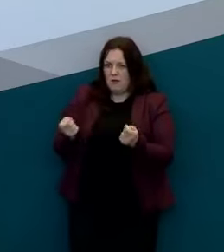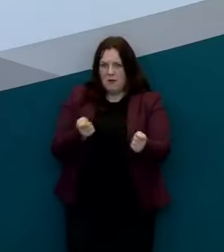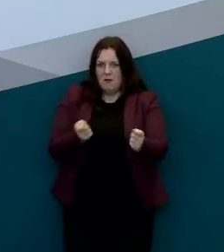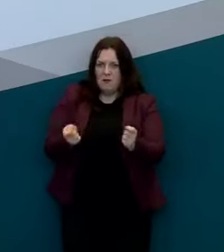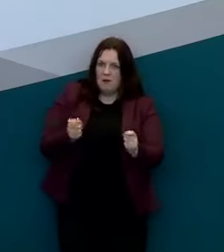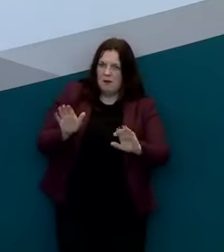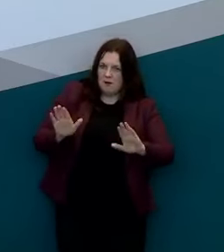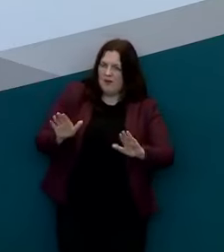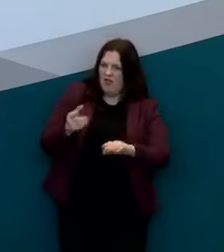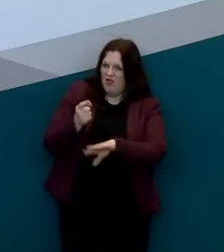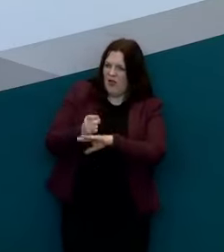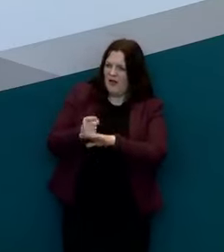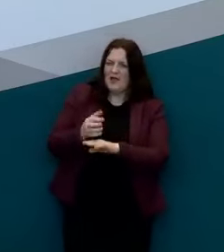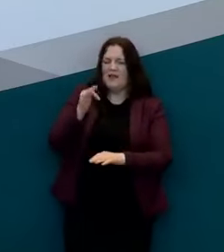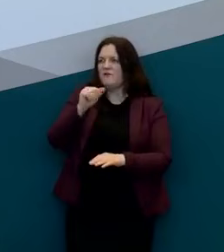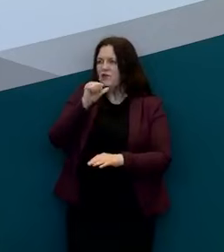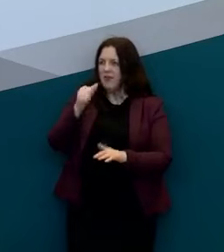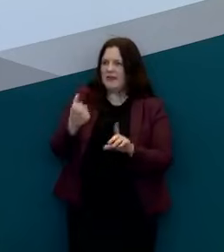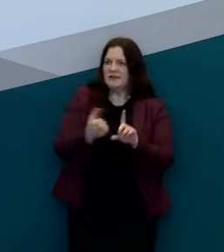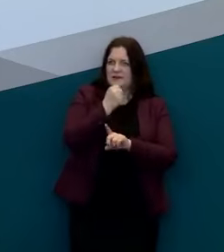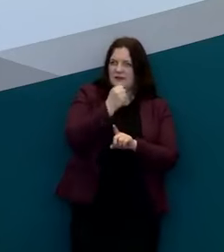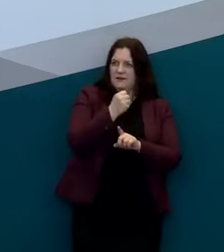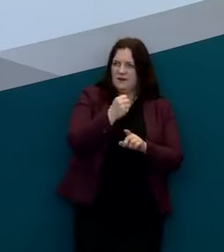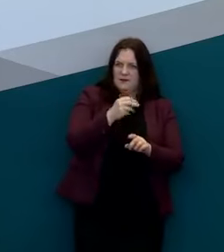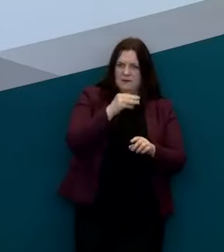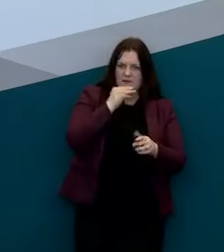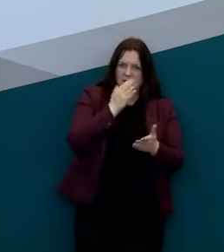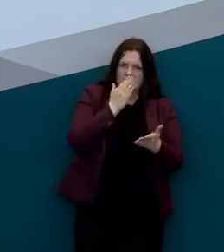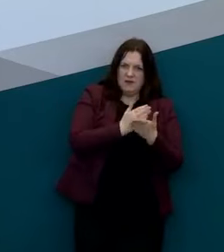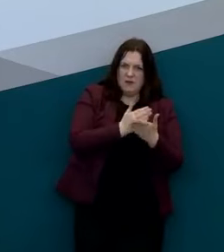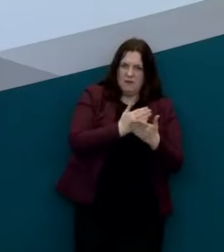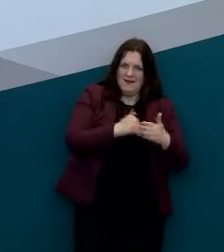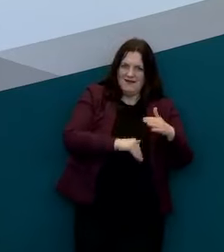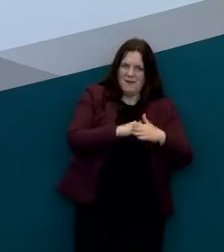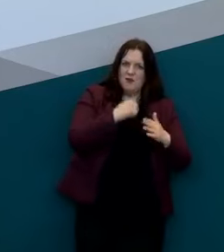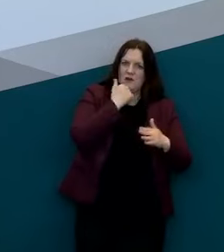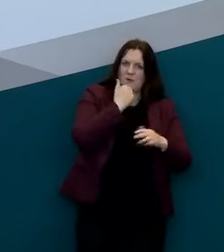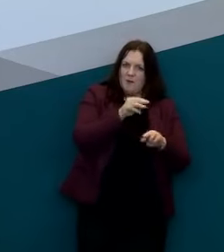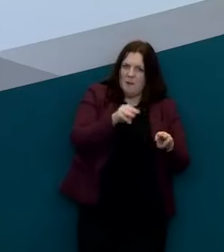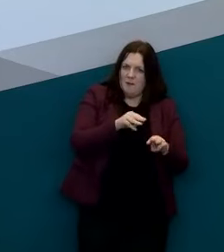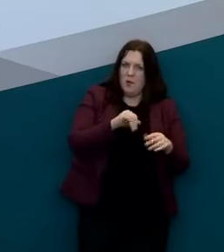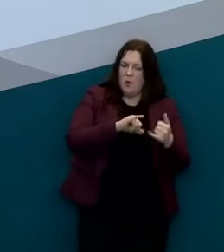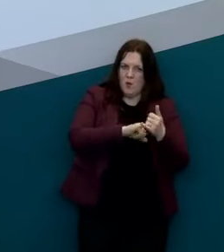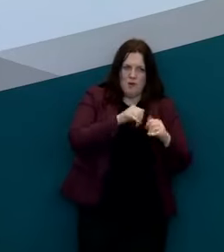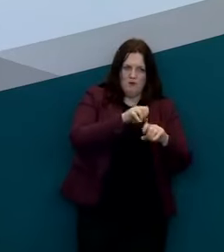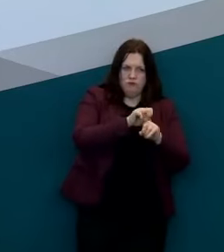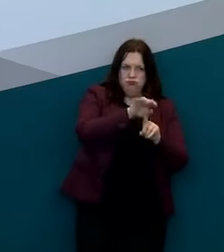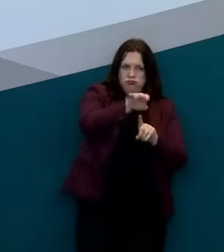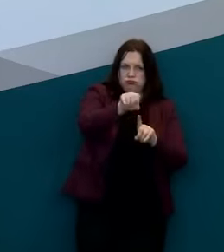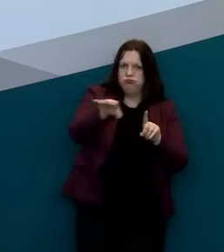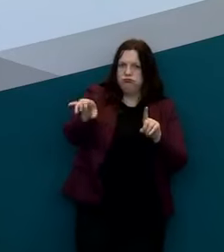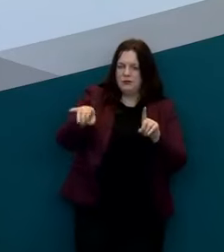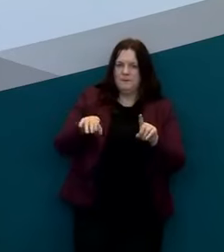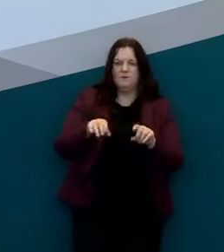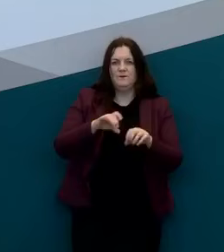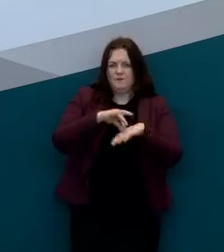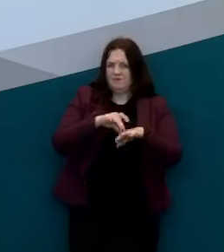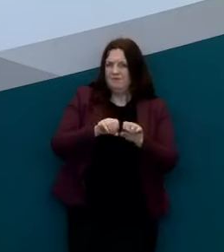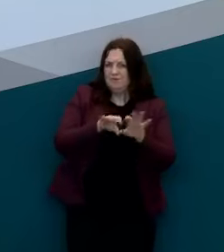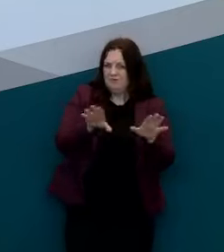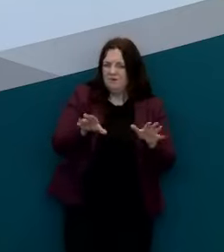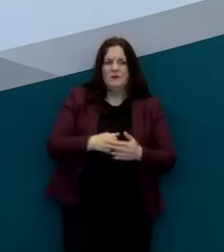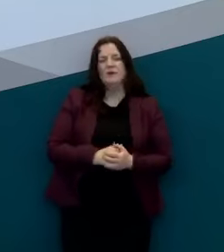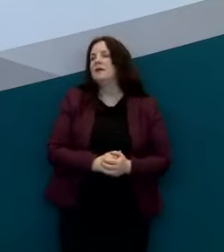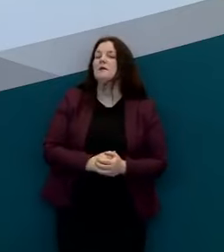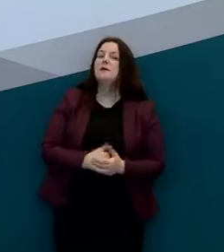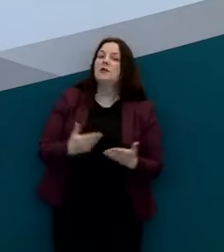if if we're not as successful as we might otherwise be in limiting the number of people who are impacted in terms of and we've heard something as you